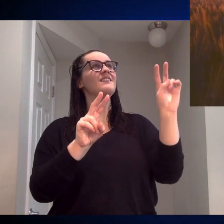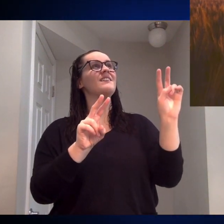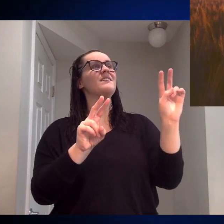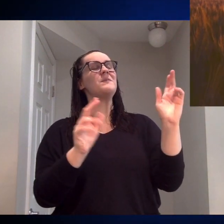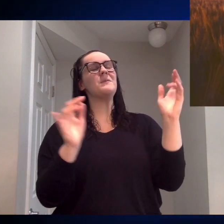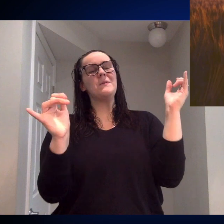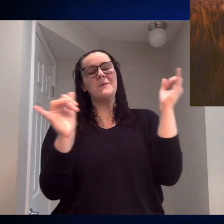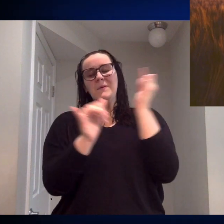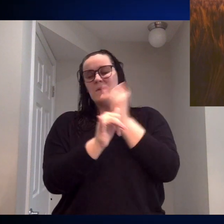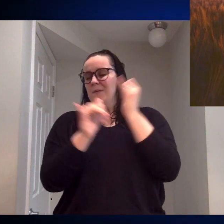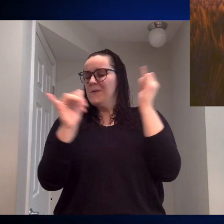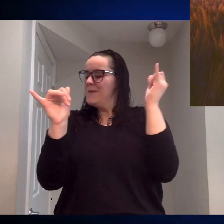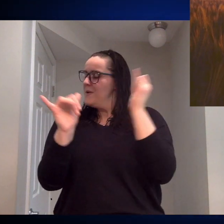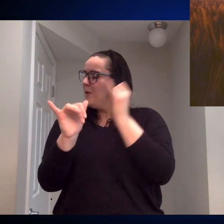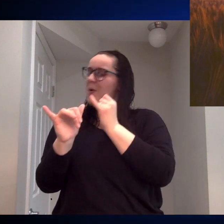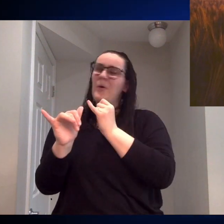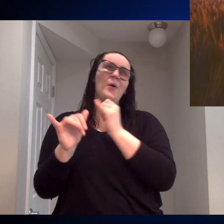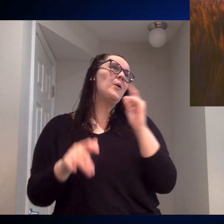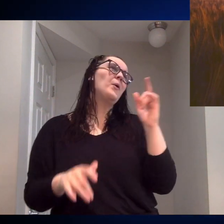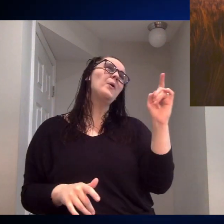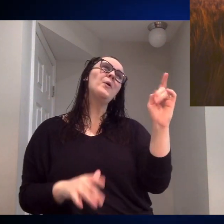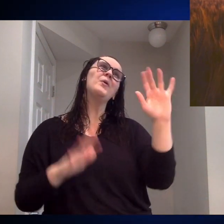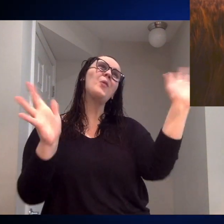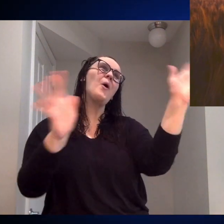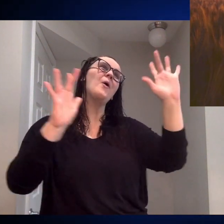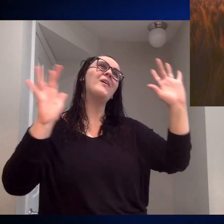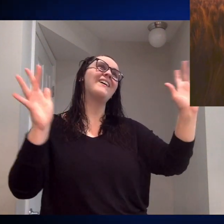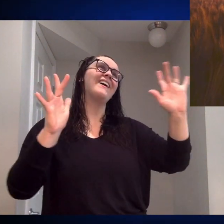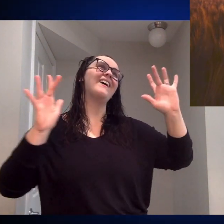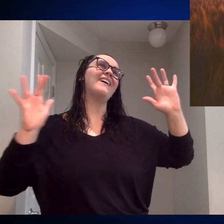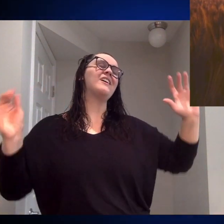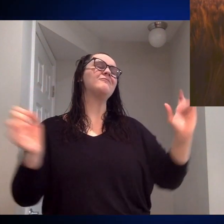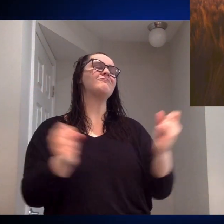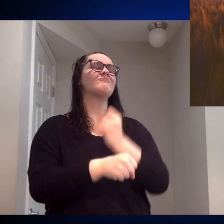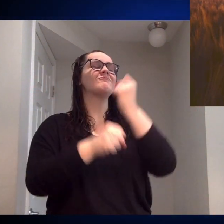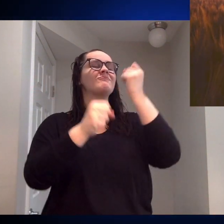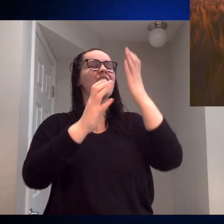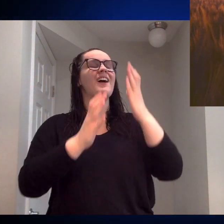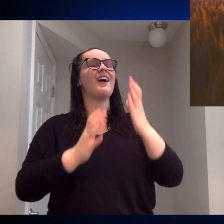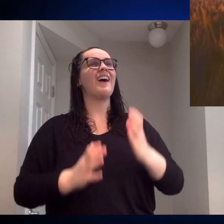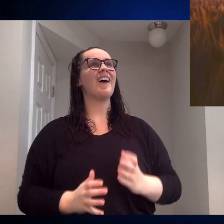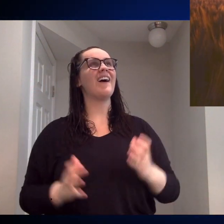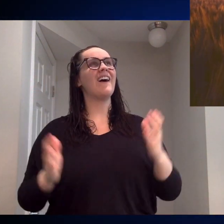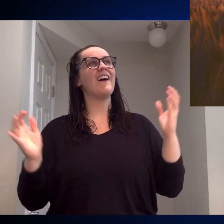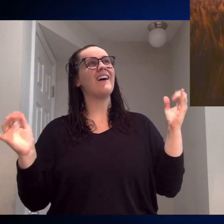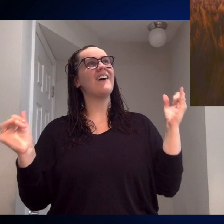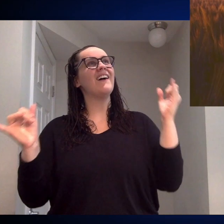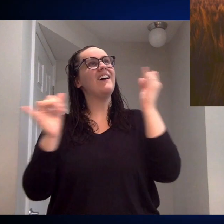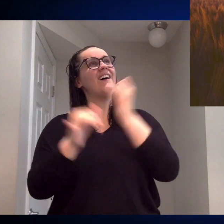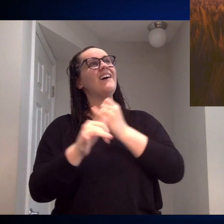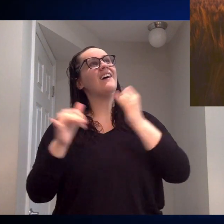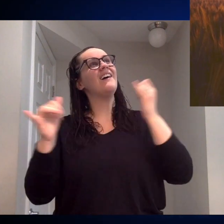Jesus, our glory and our prize